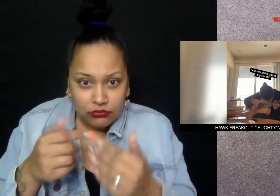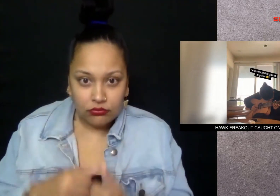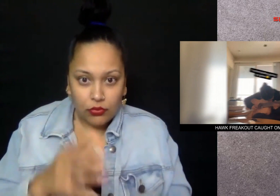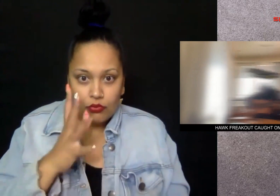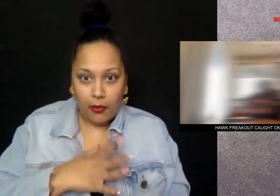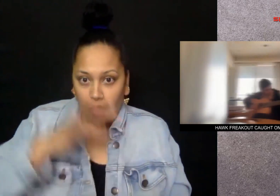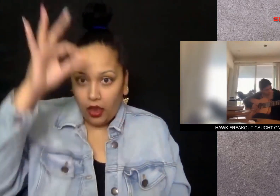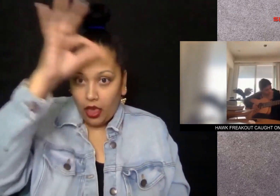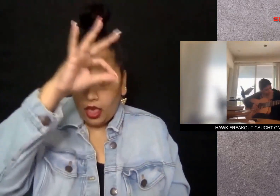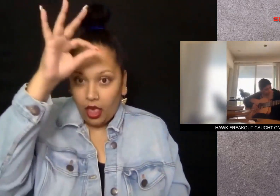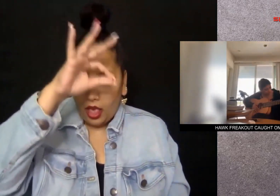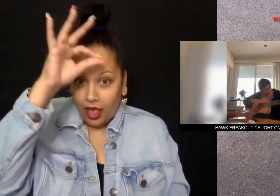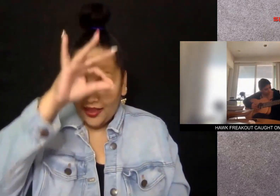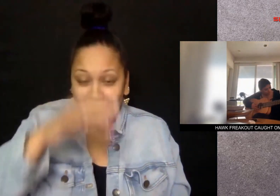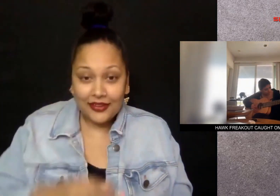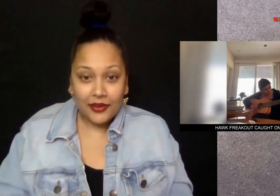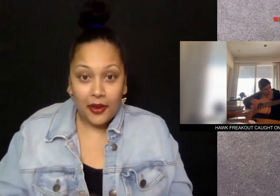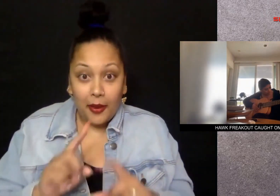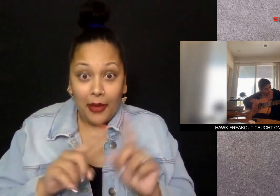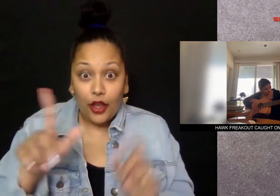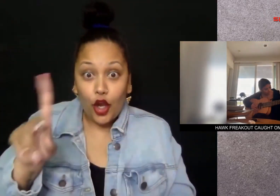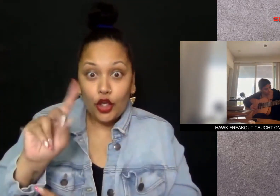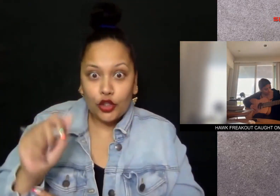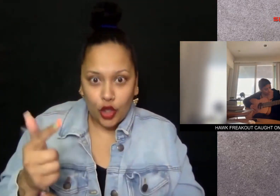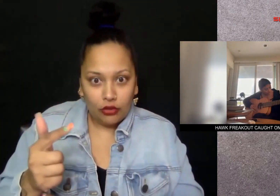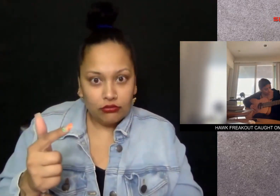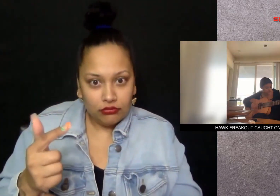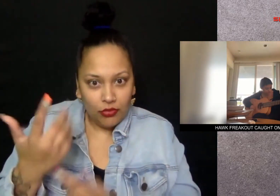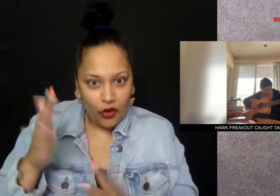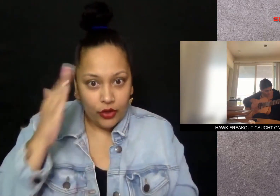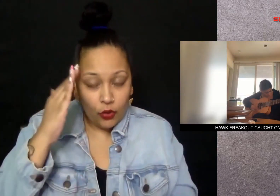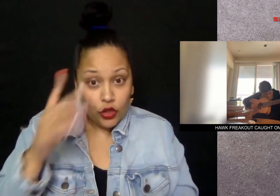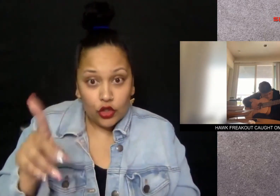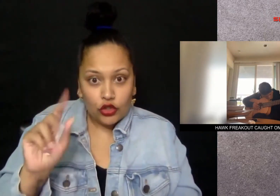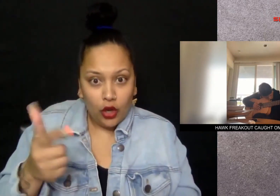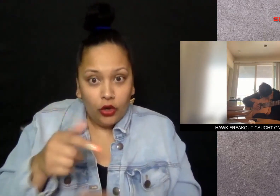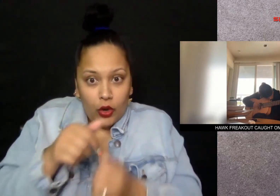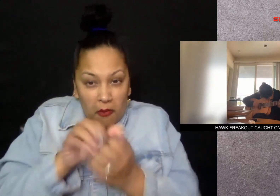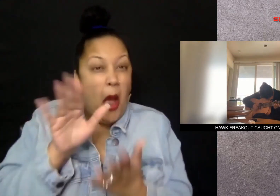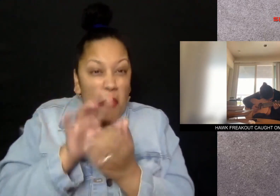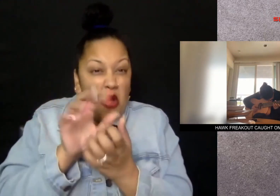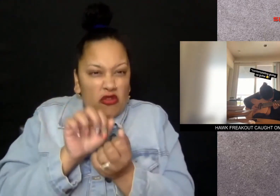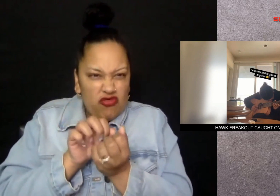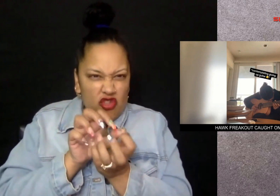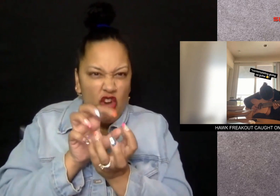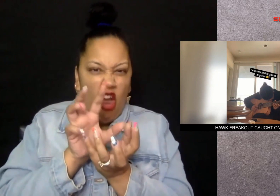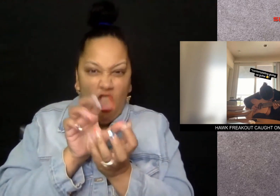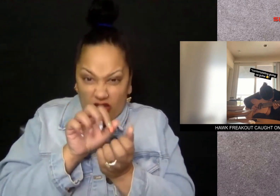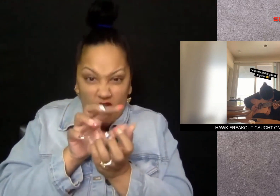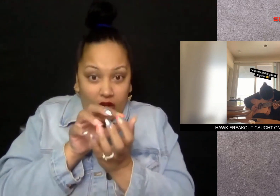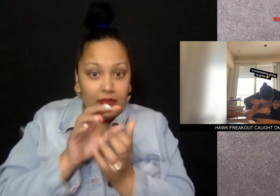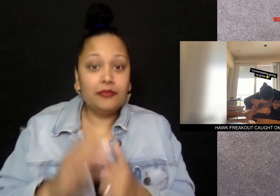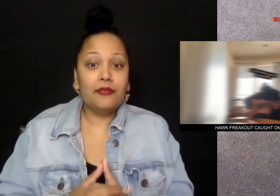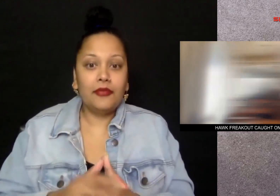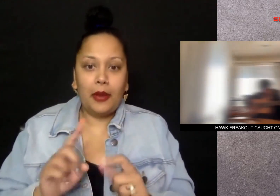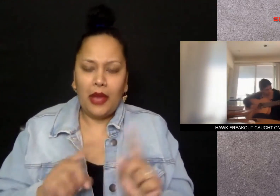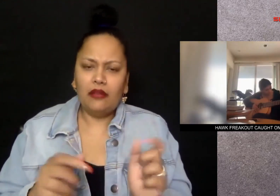The woman has no clue what's going on behind her But her dog does It starts to go crazy Barking and